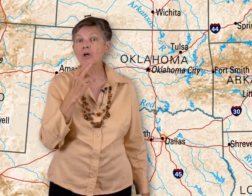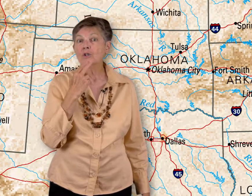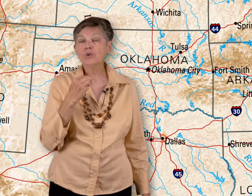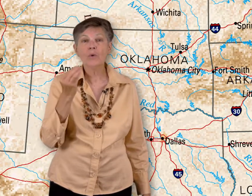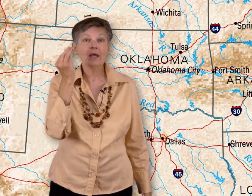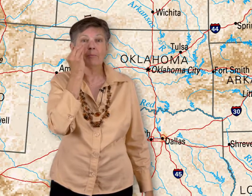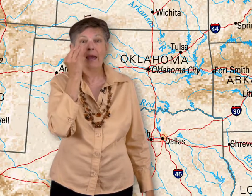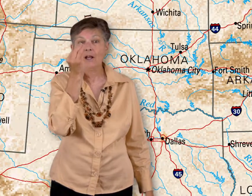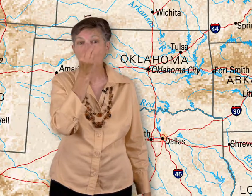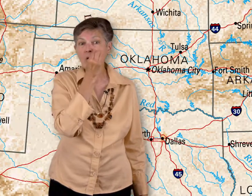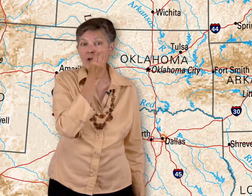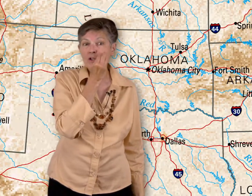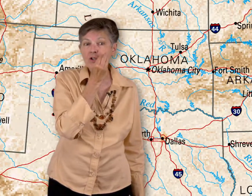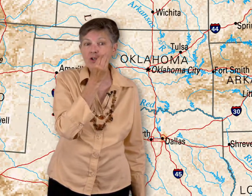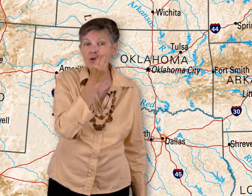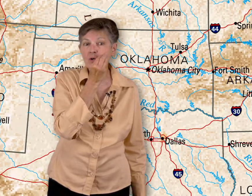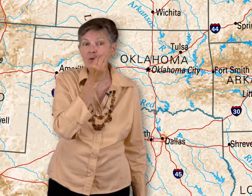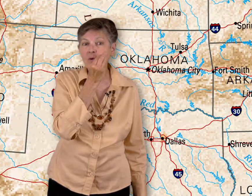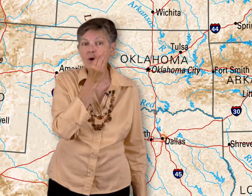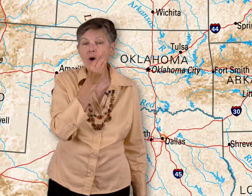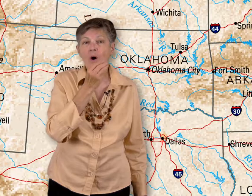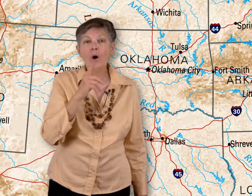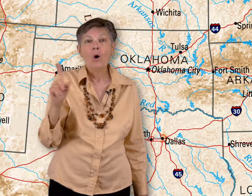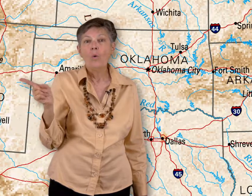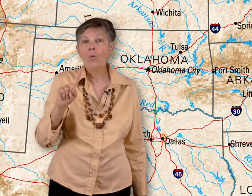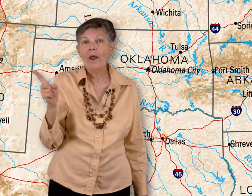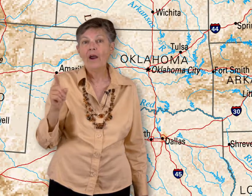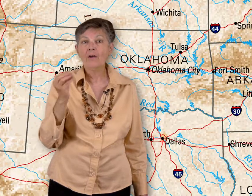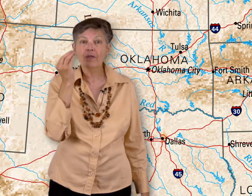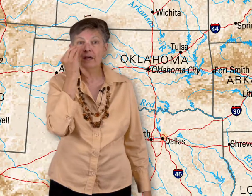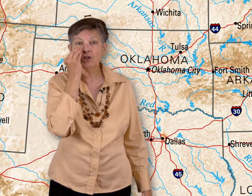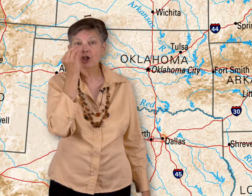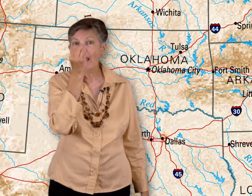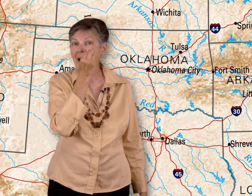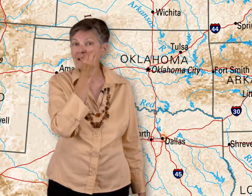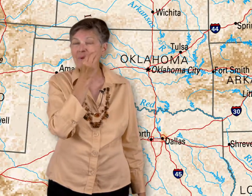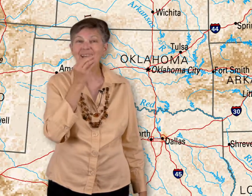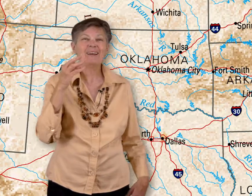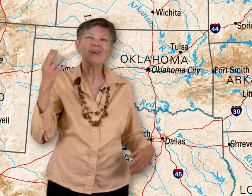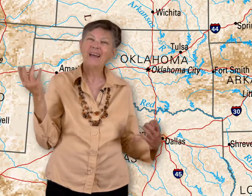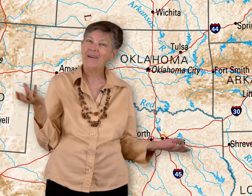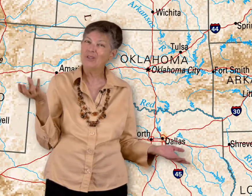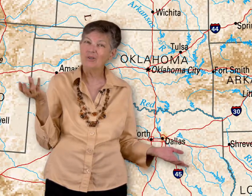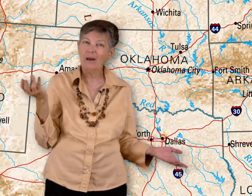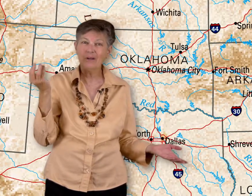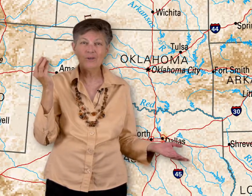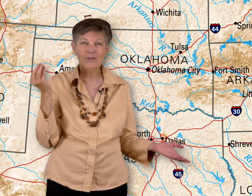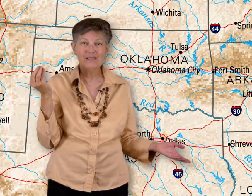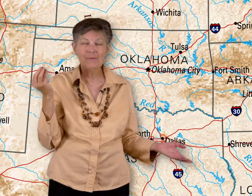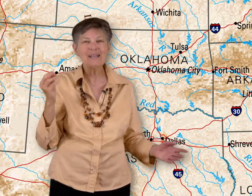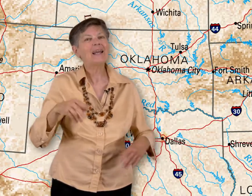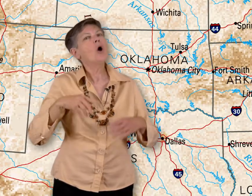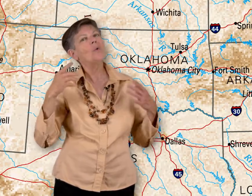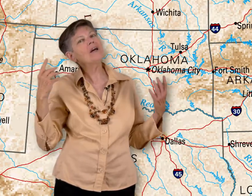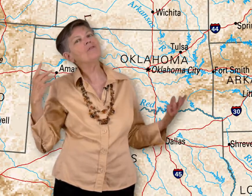Sweet magnolias too. Where the jasmine, I'm to have to do, I'm going to do the same sign. We could